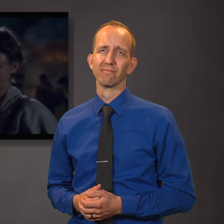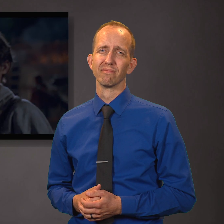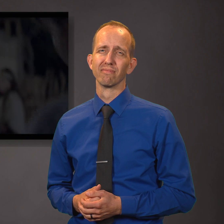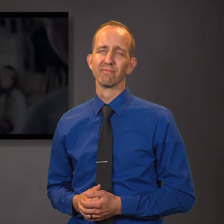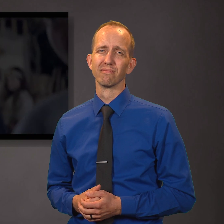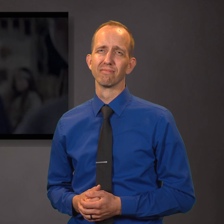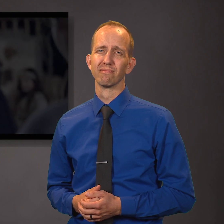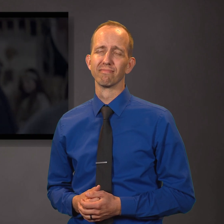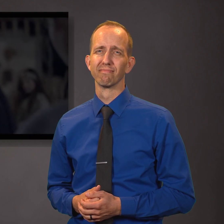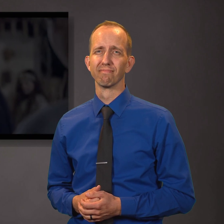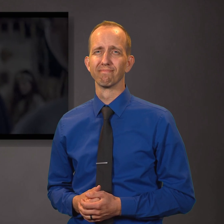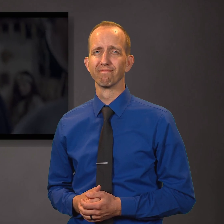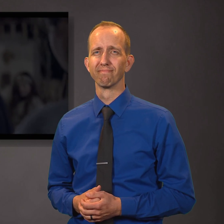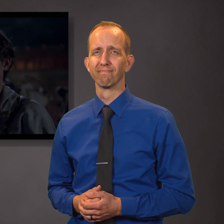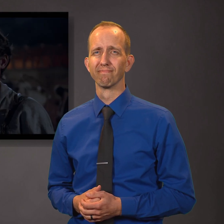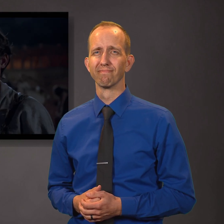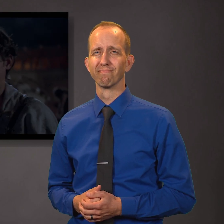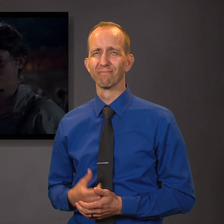I wish you could come with us.